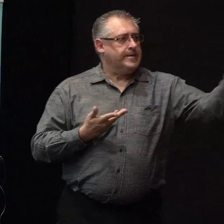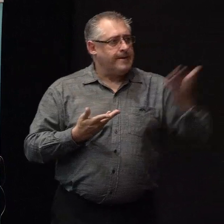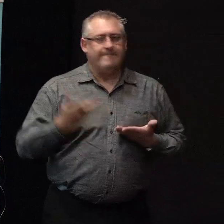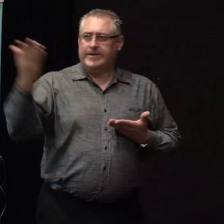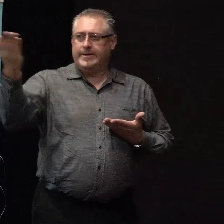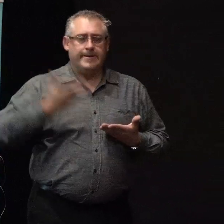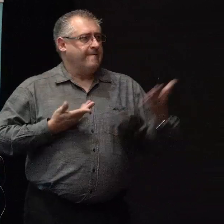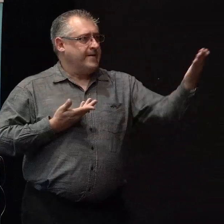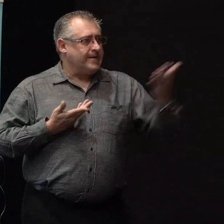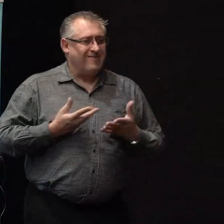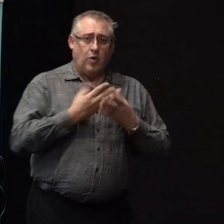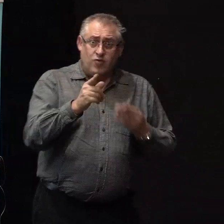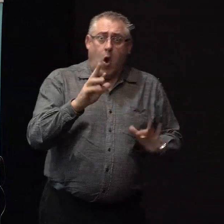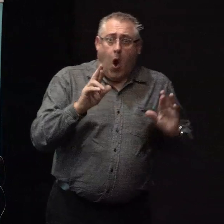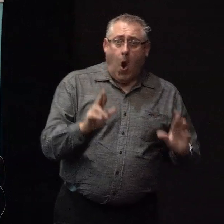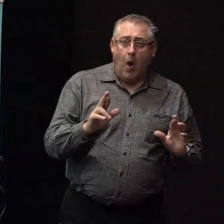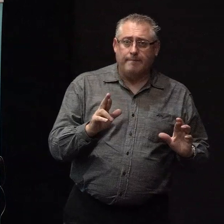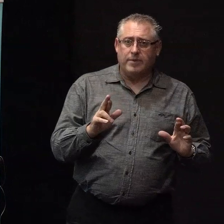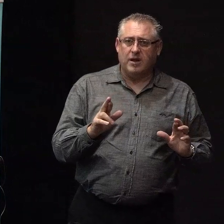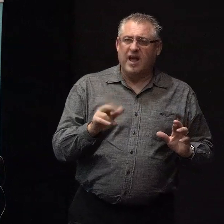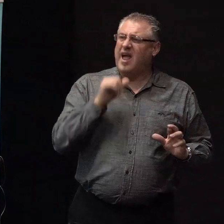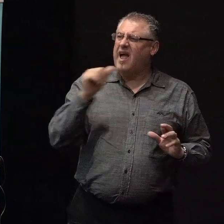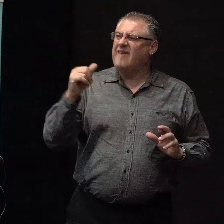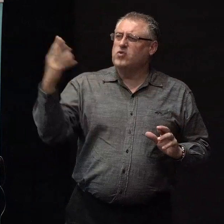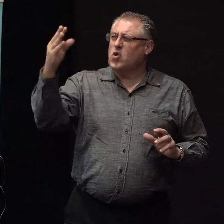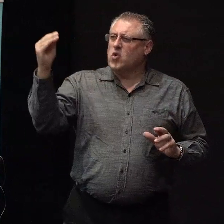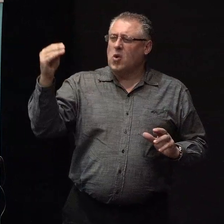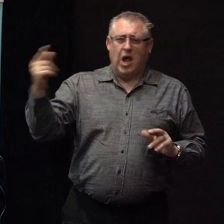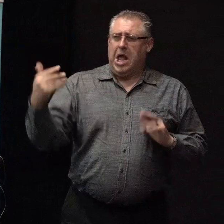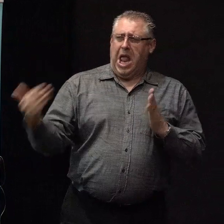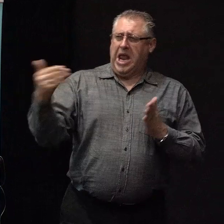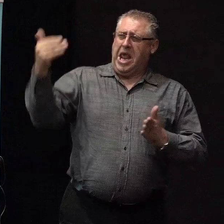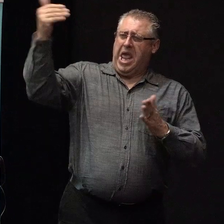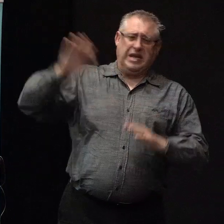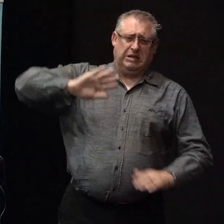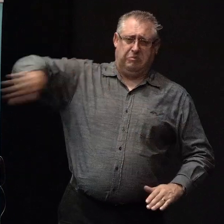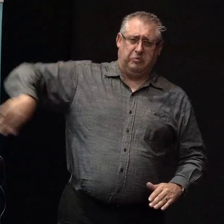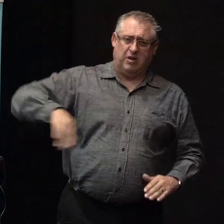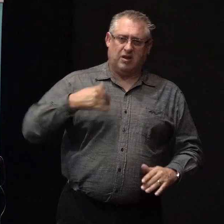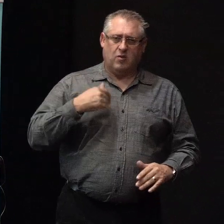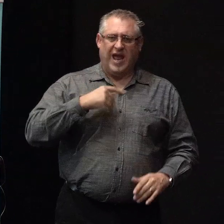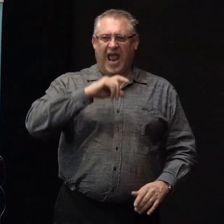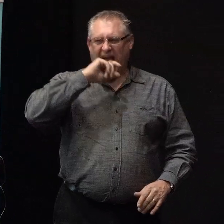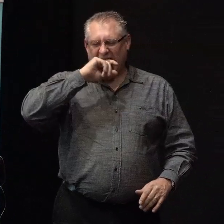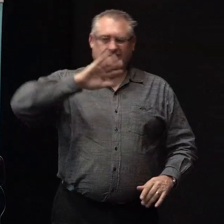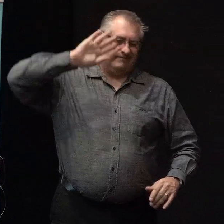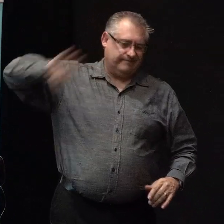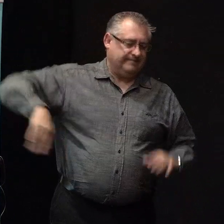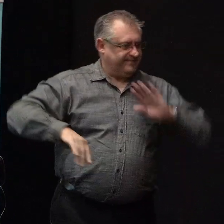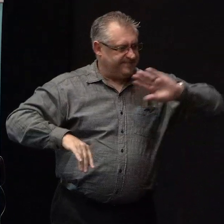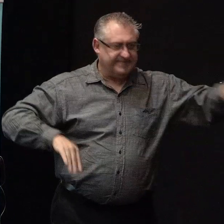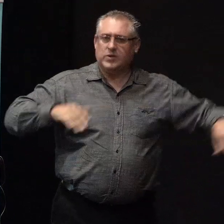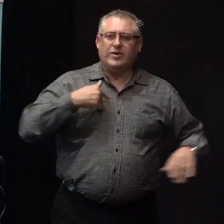things. Because anything else is just, you know, you're just adding to my list, go away. You know, so we are much less tolerant during this phase, much more